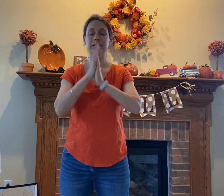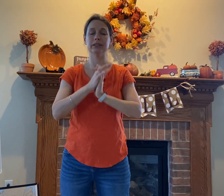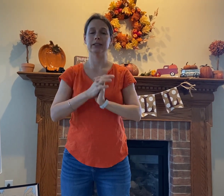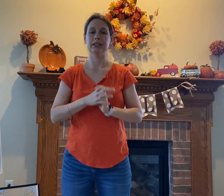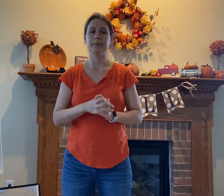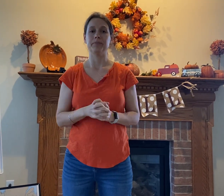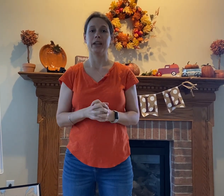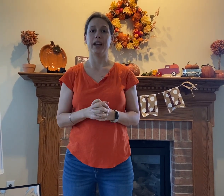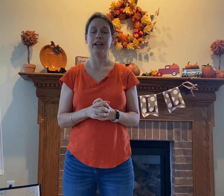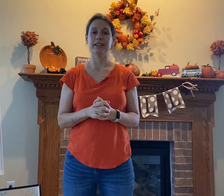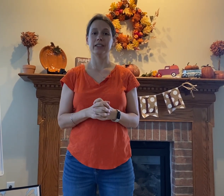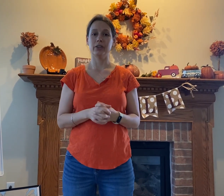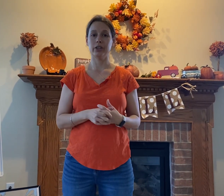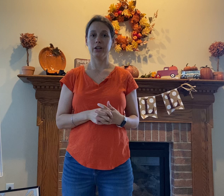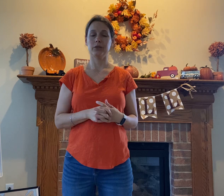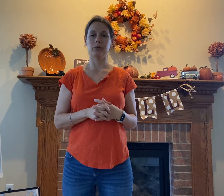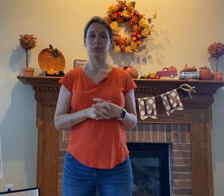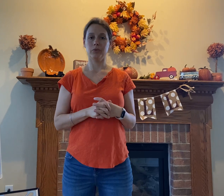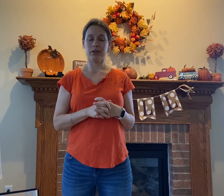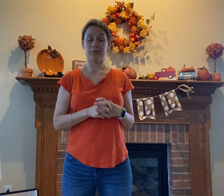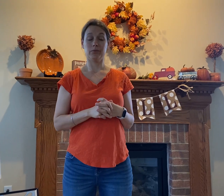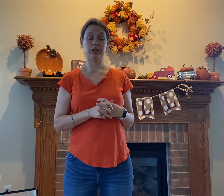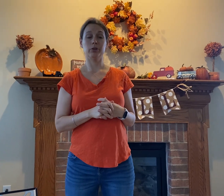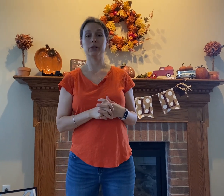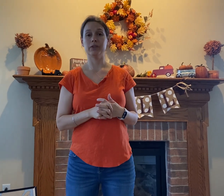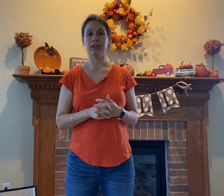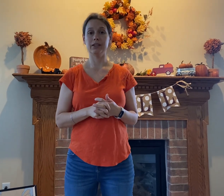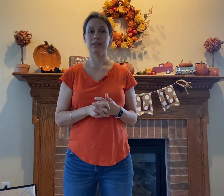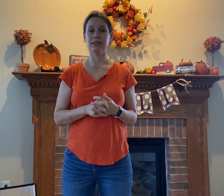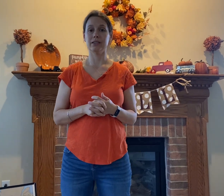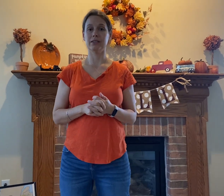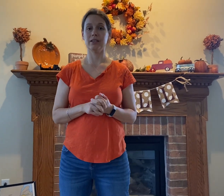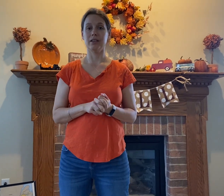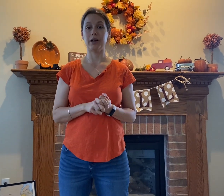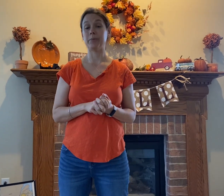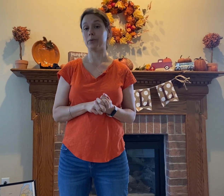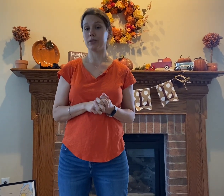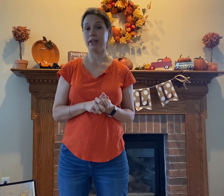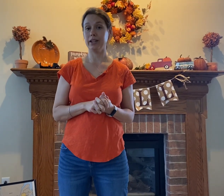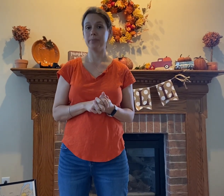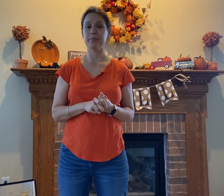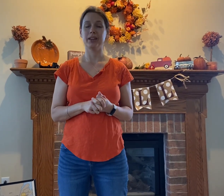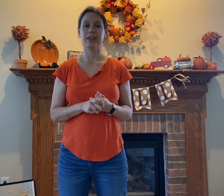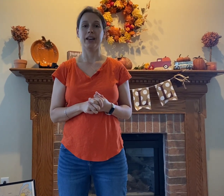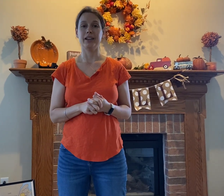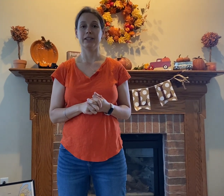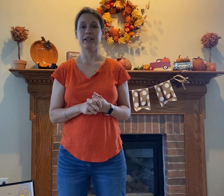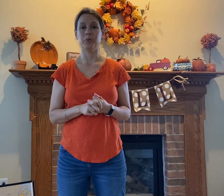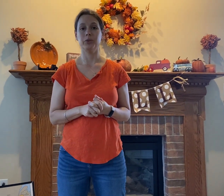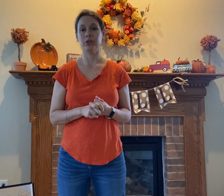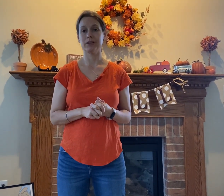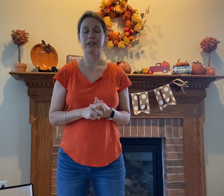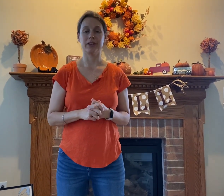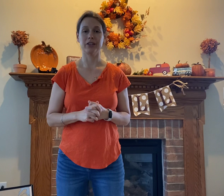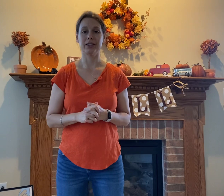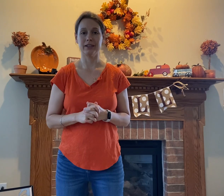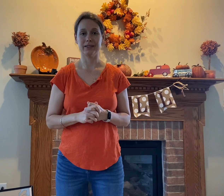and the song that we chose for this is happy birthday and we'll put it all together like this